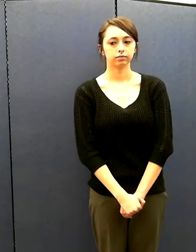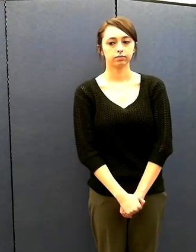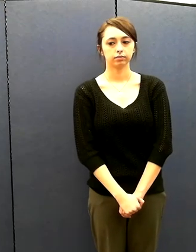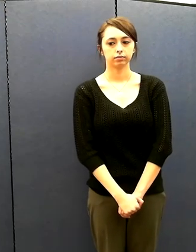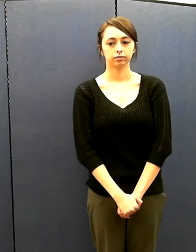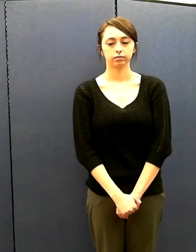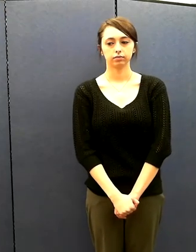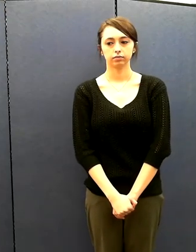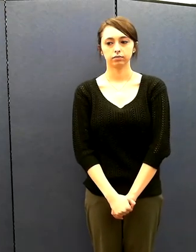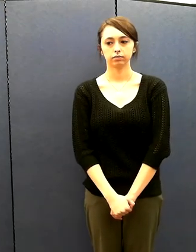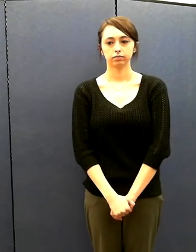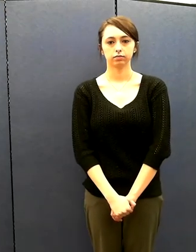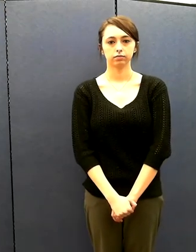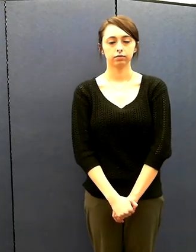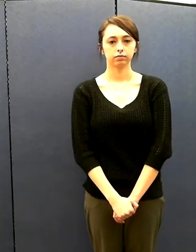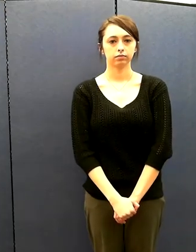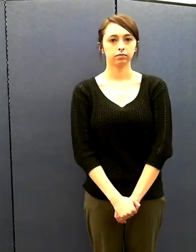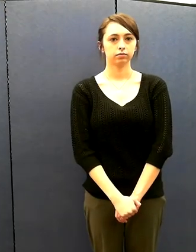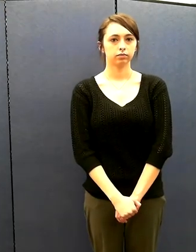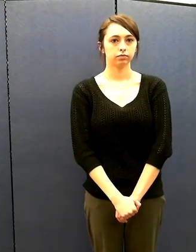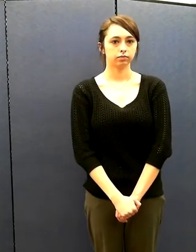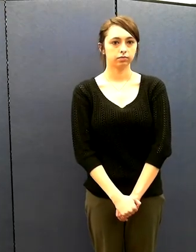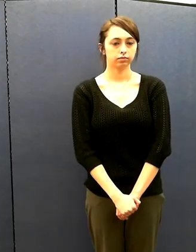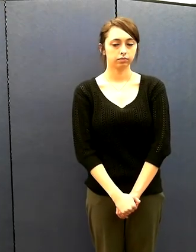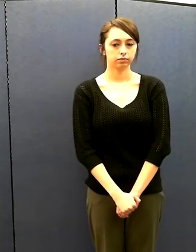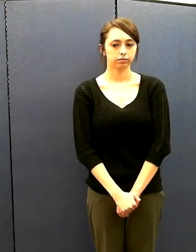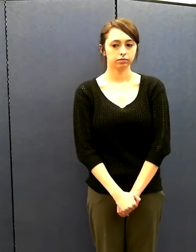drivers because they'll be looking more for motorcyclists.